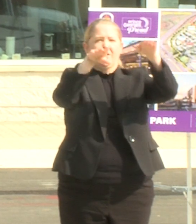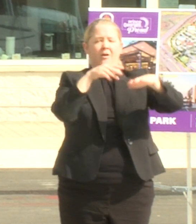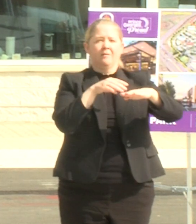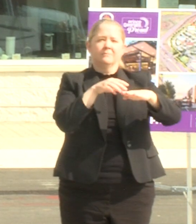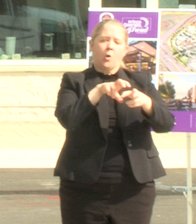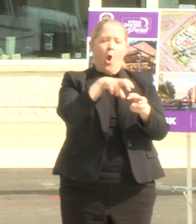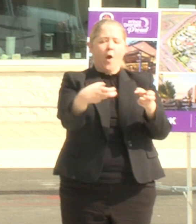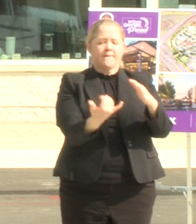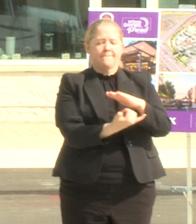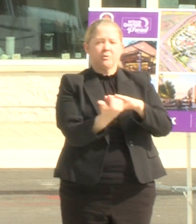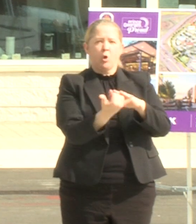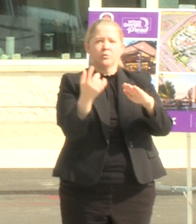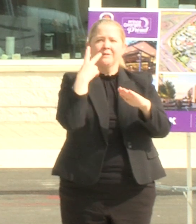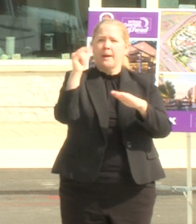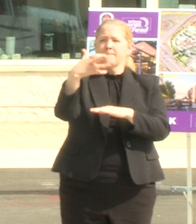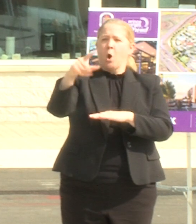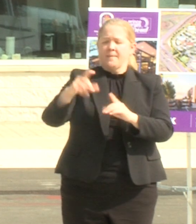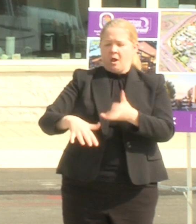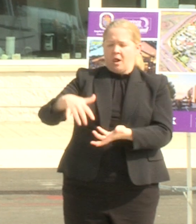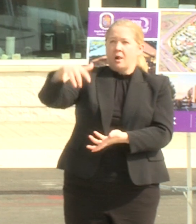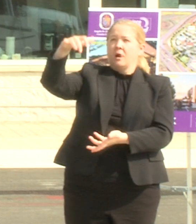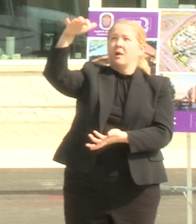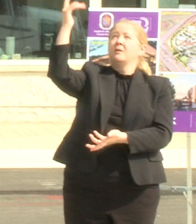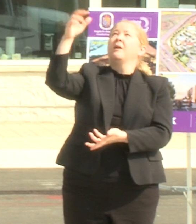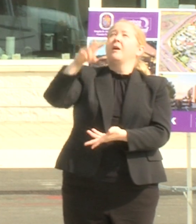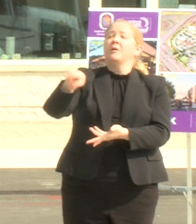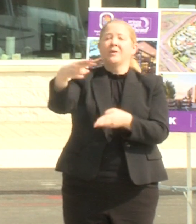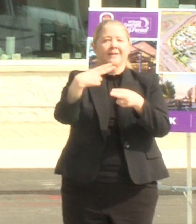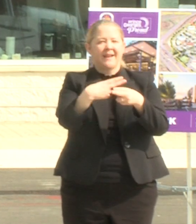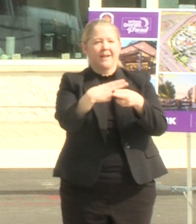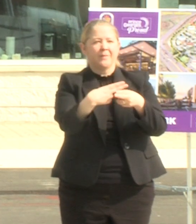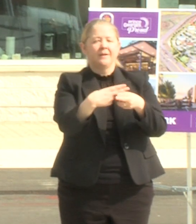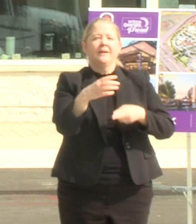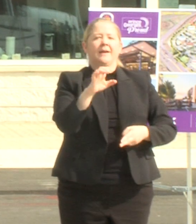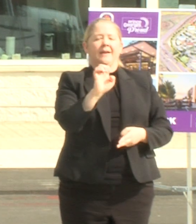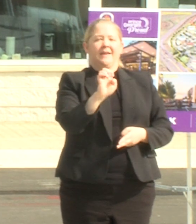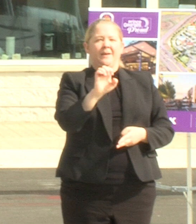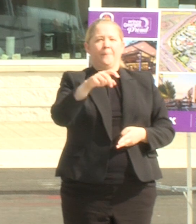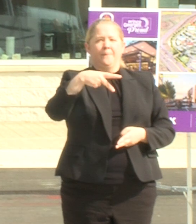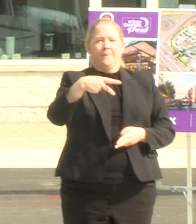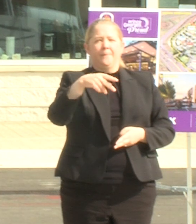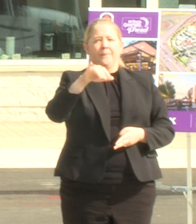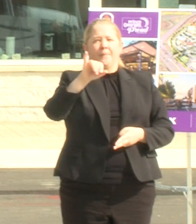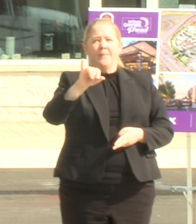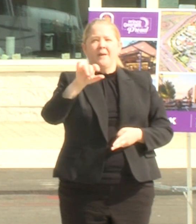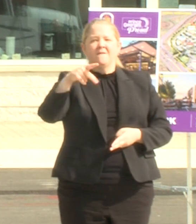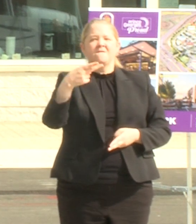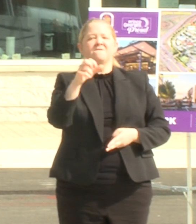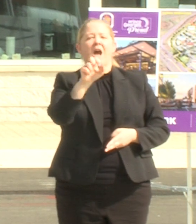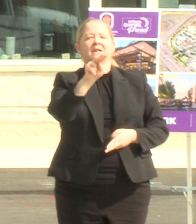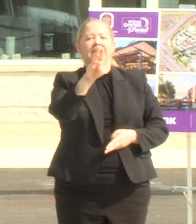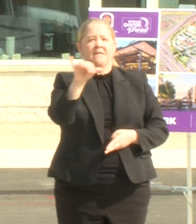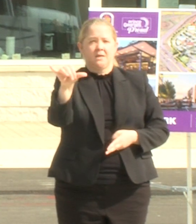something different in that area the area that hasn't been developed since 1959 now my